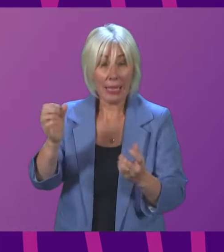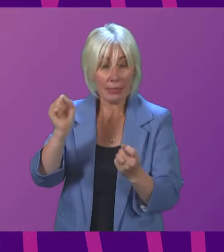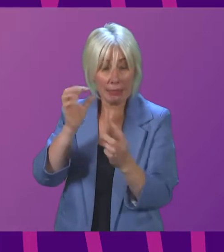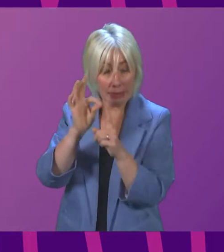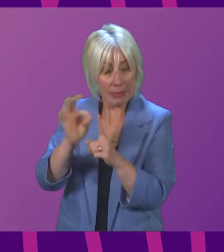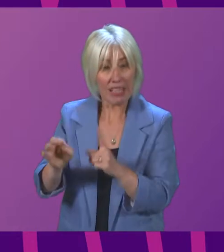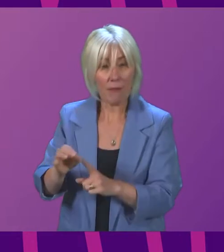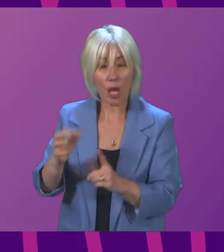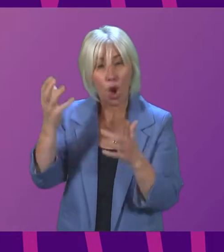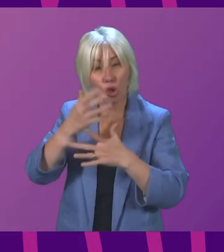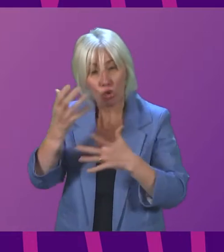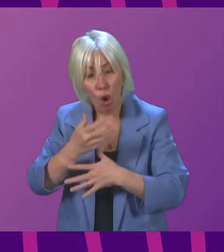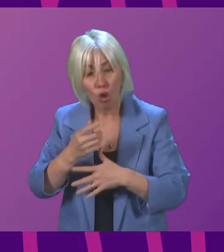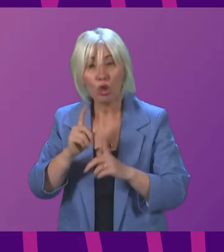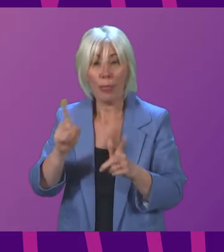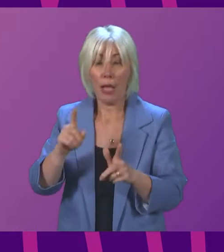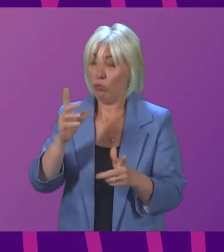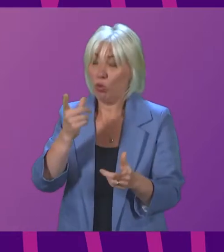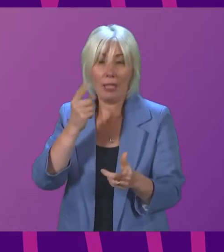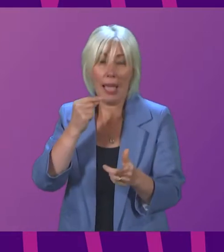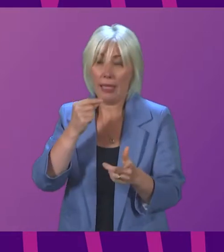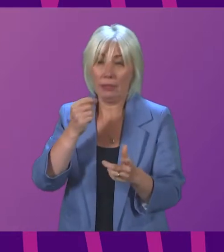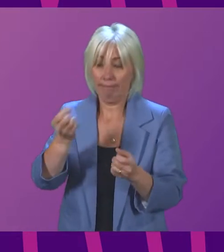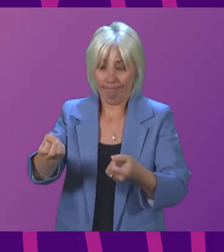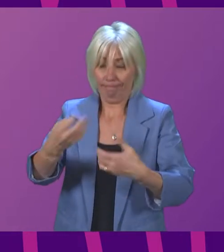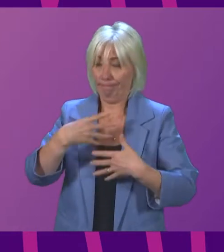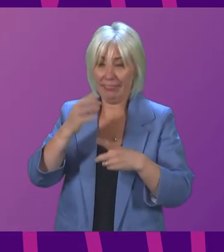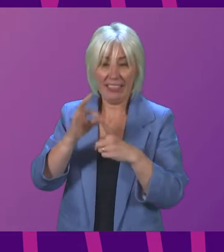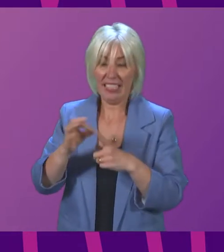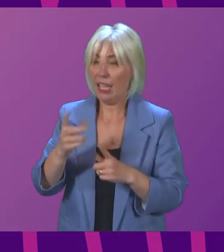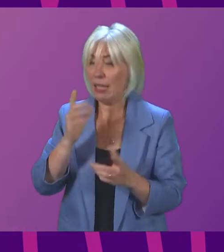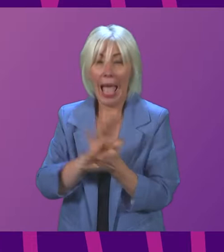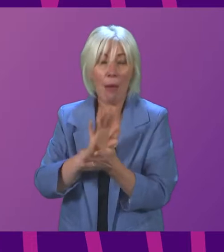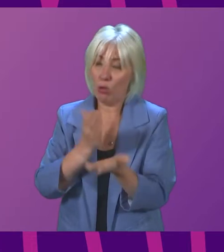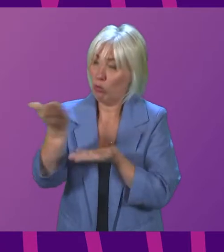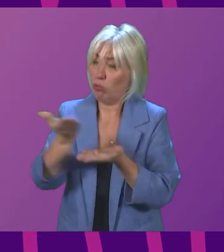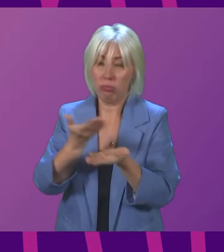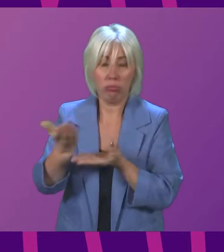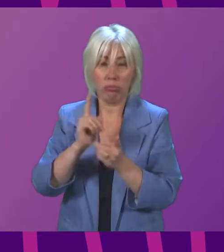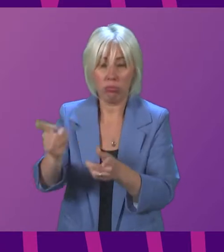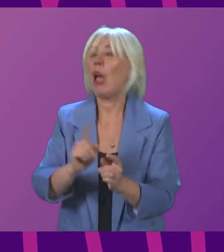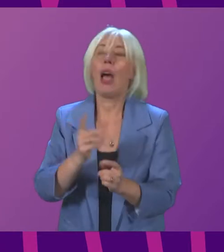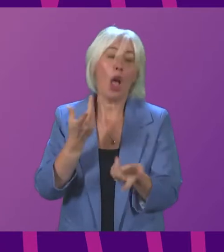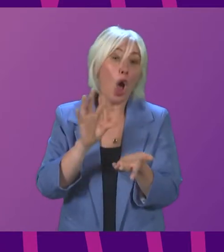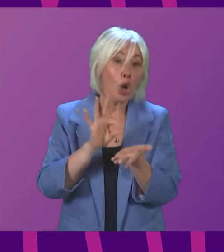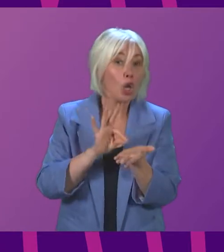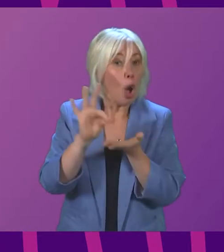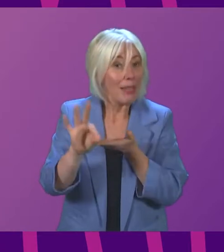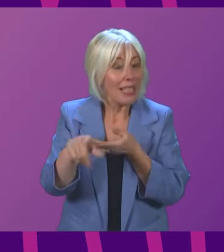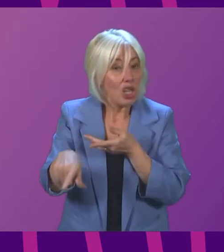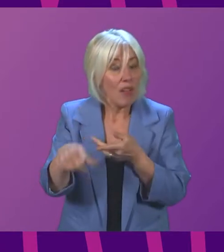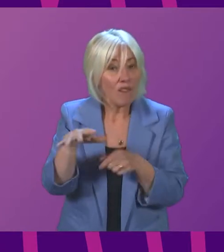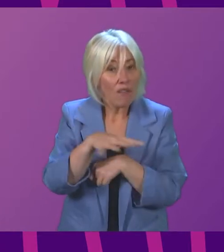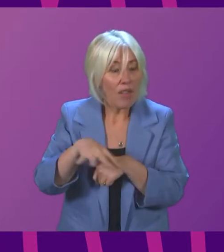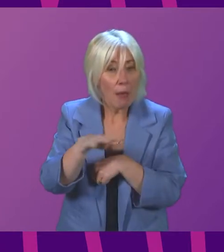a particular specialism, then of course he can furnish me details with that. I am happy to have those conversations. In relation to compensation, again,